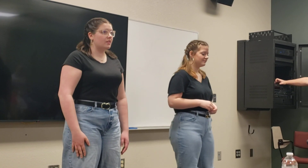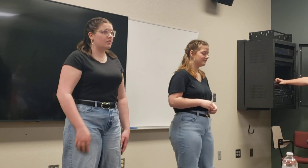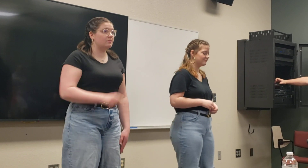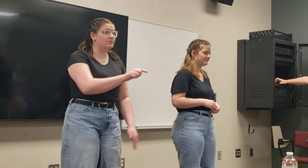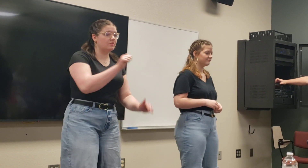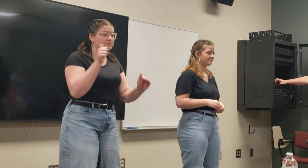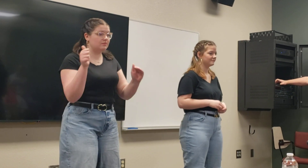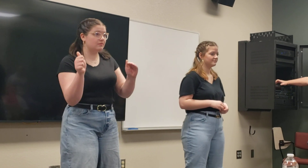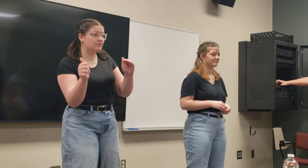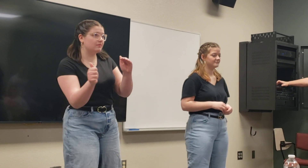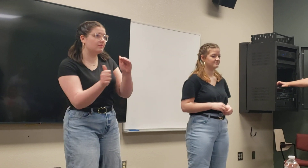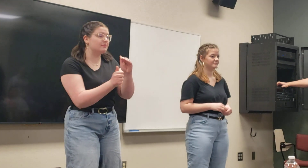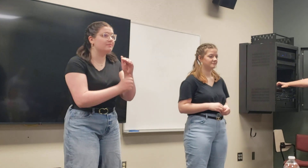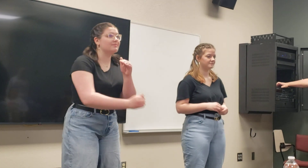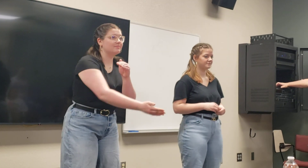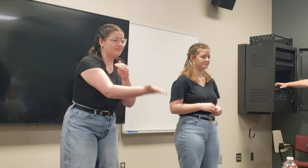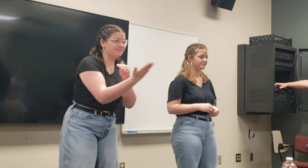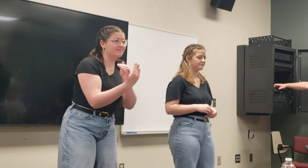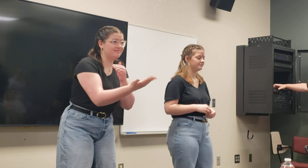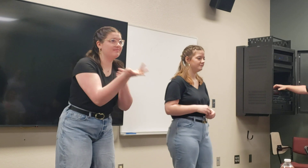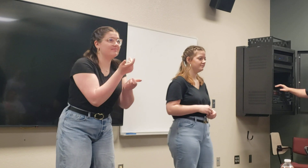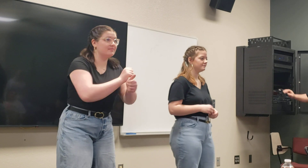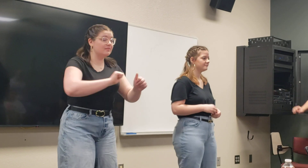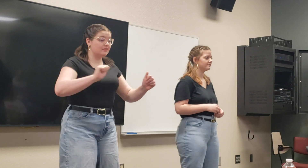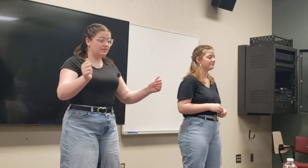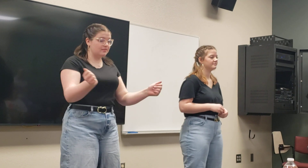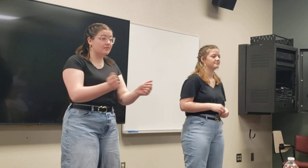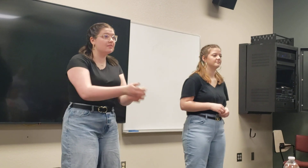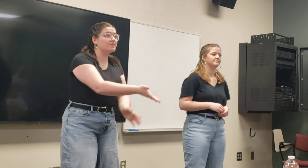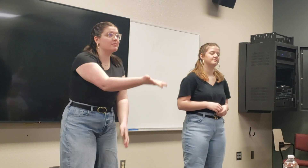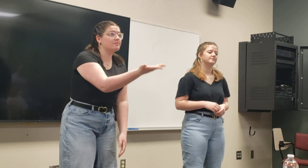Come out of hiding, you're safe here with me.